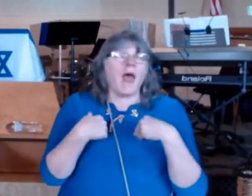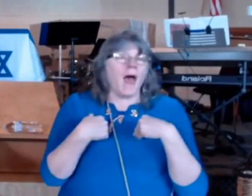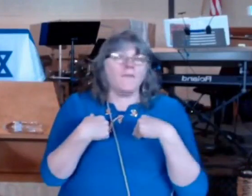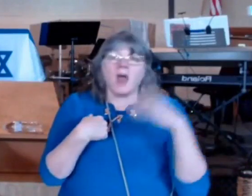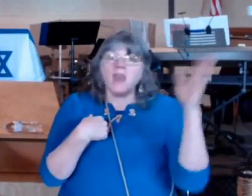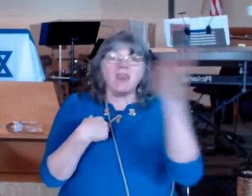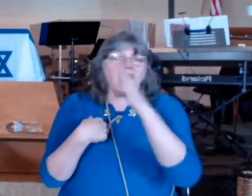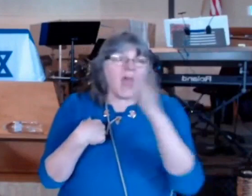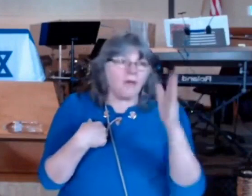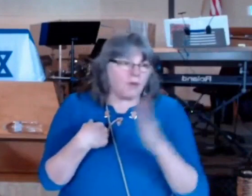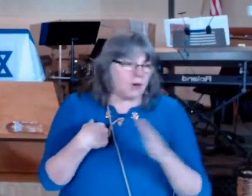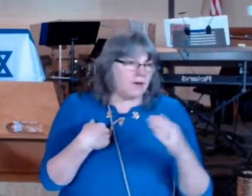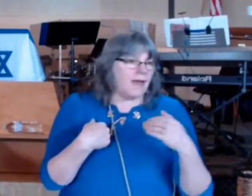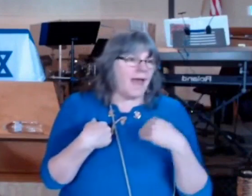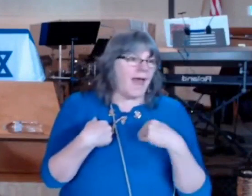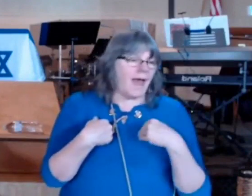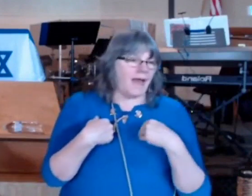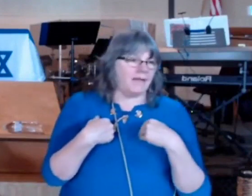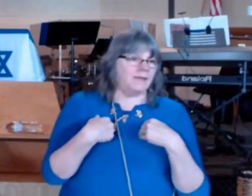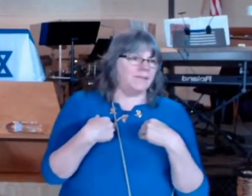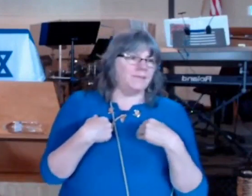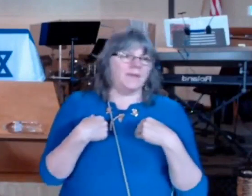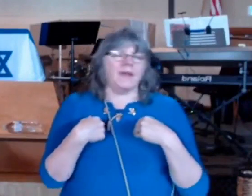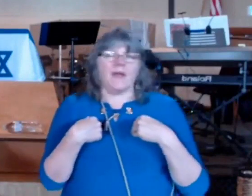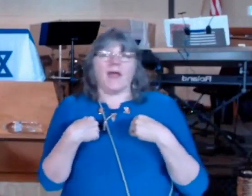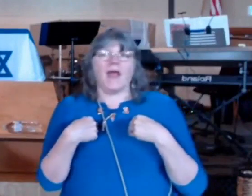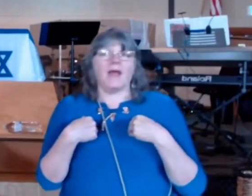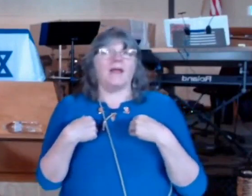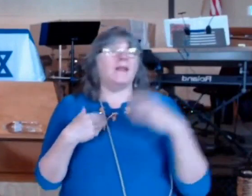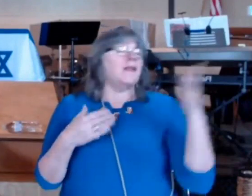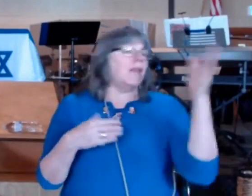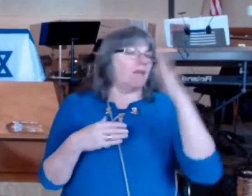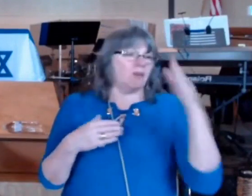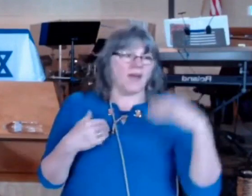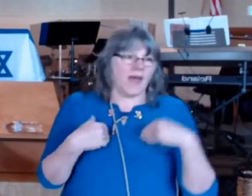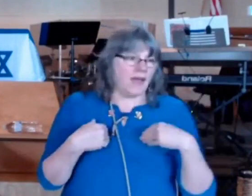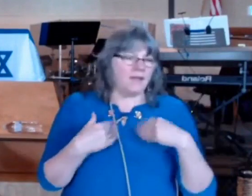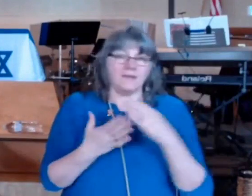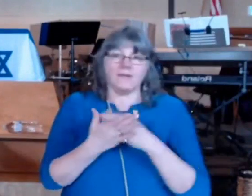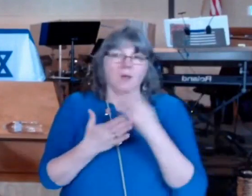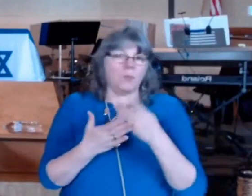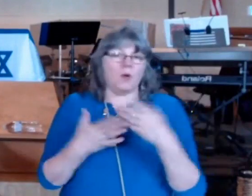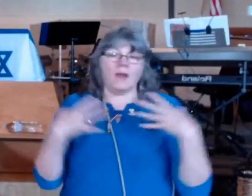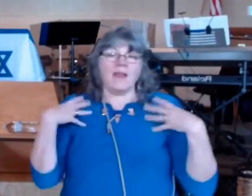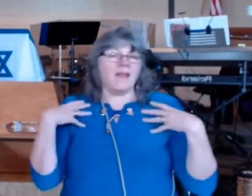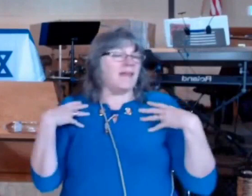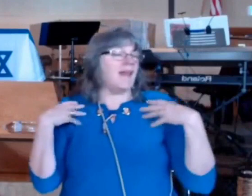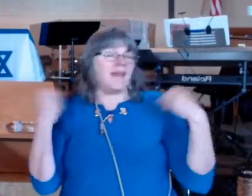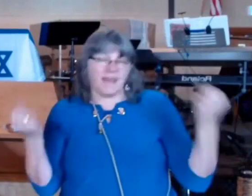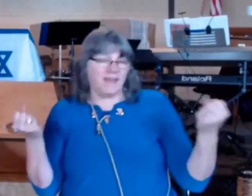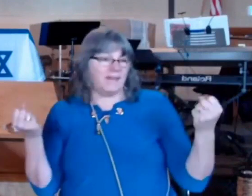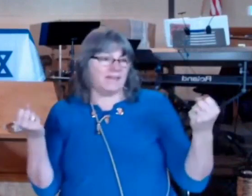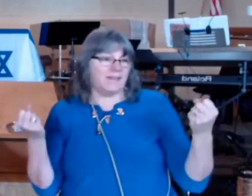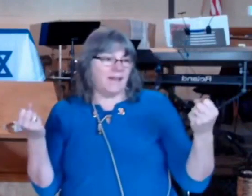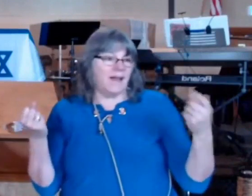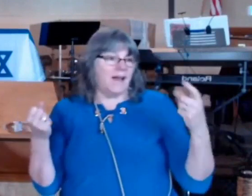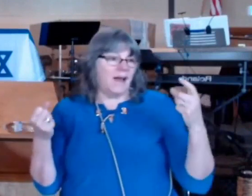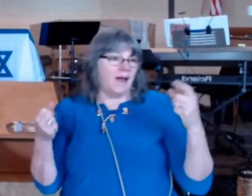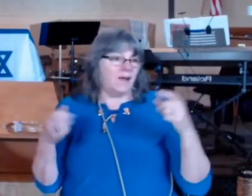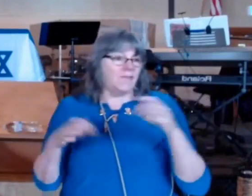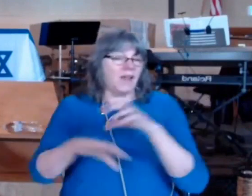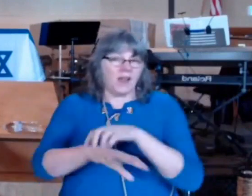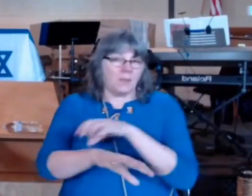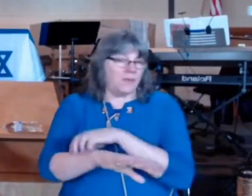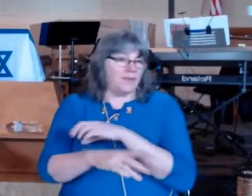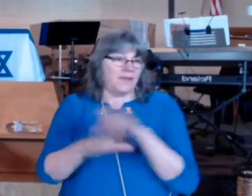yeah there were small brushes with Moses sister Nehemiah the Syrian but there's never been the case of a